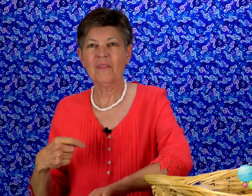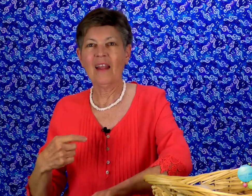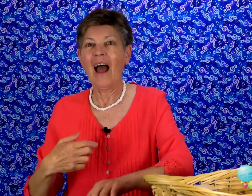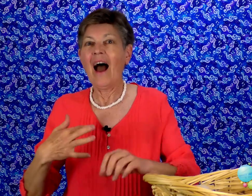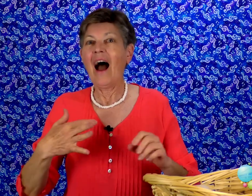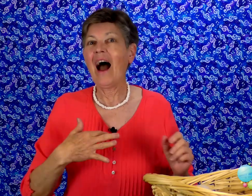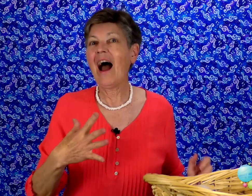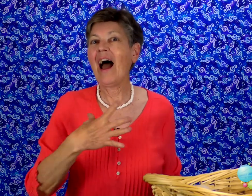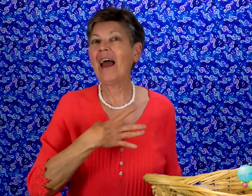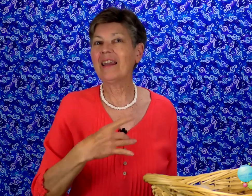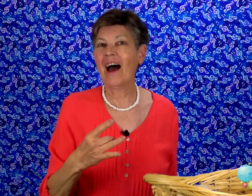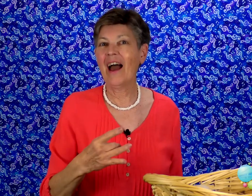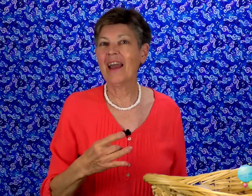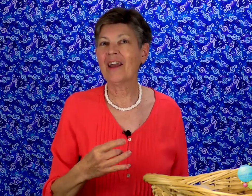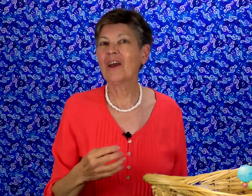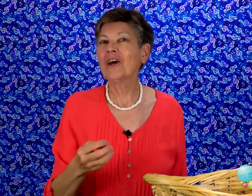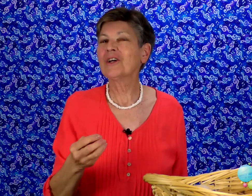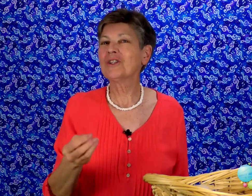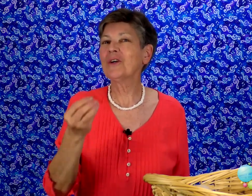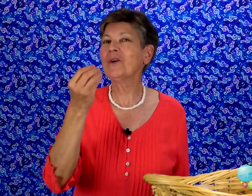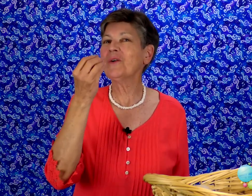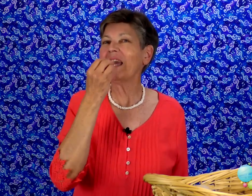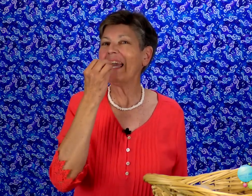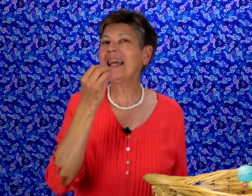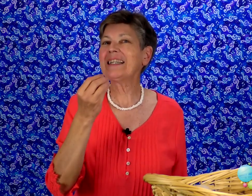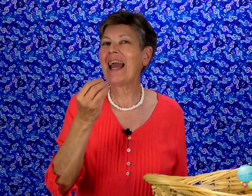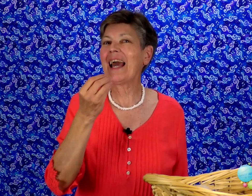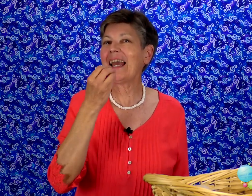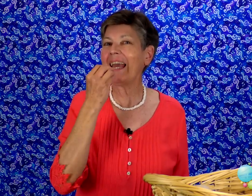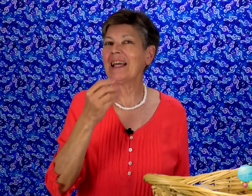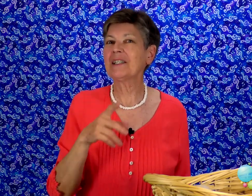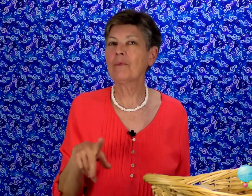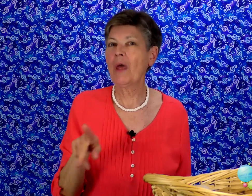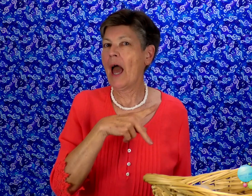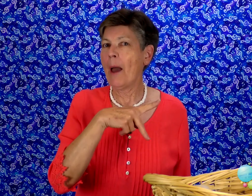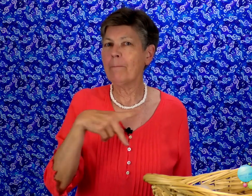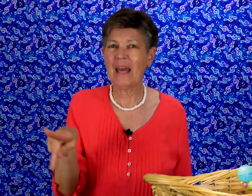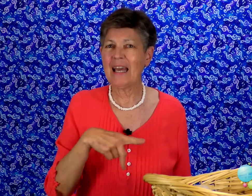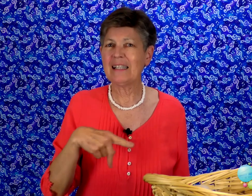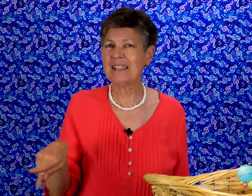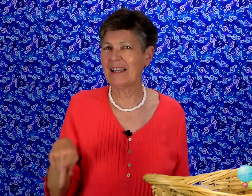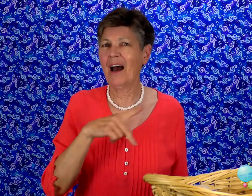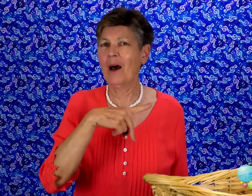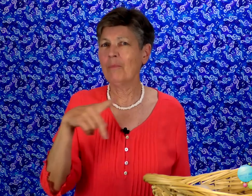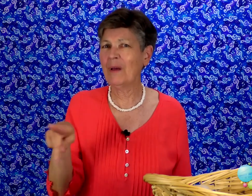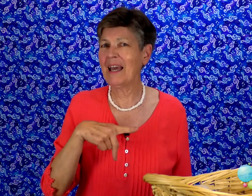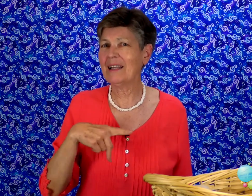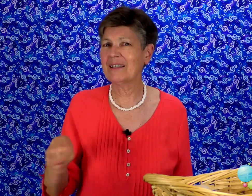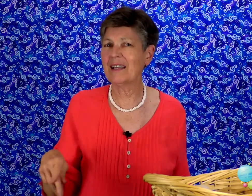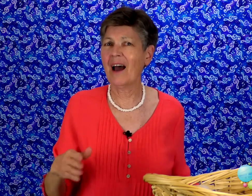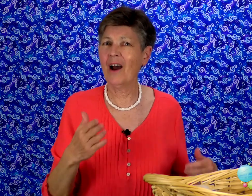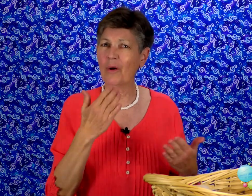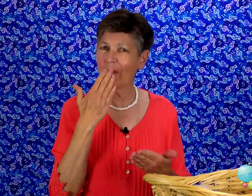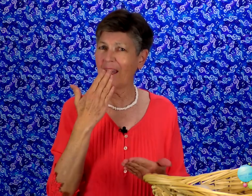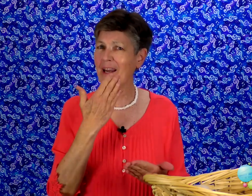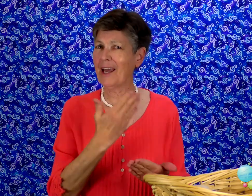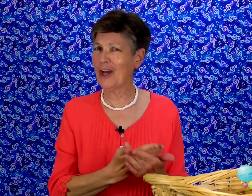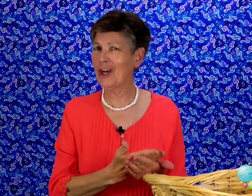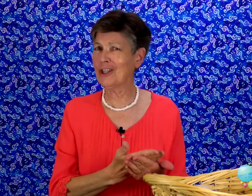I like to eat and eat Pizza, pizza, a really good